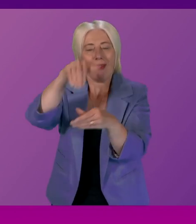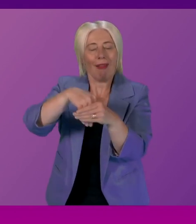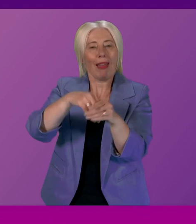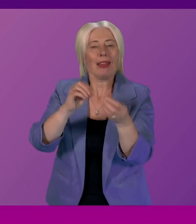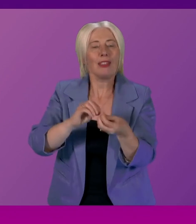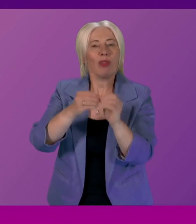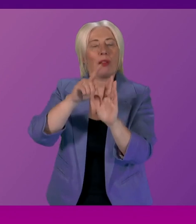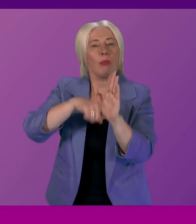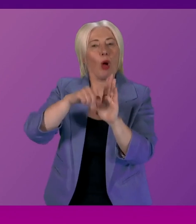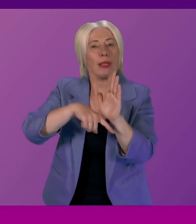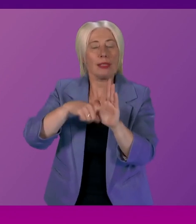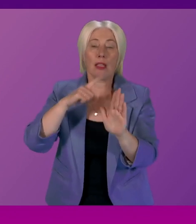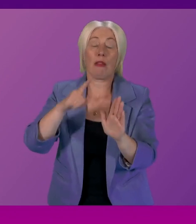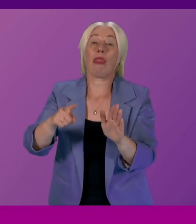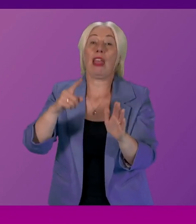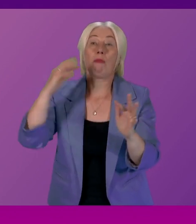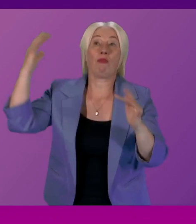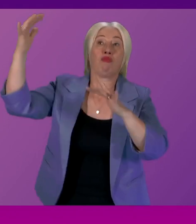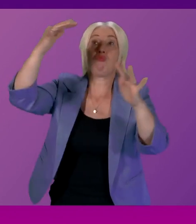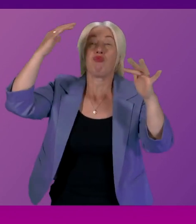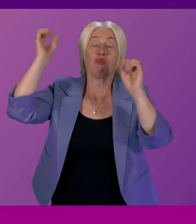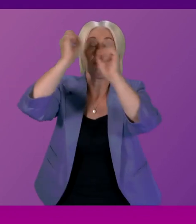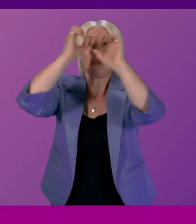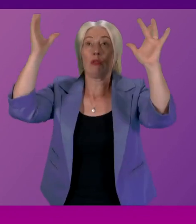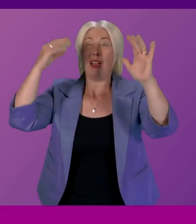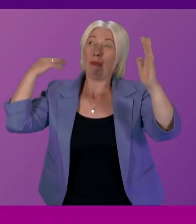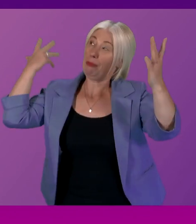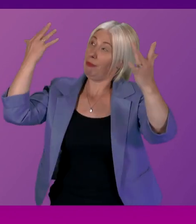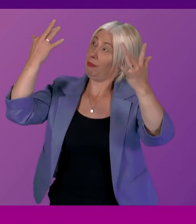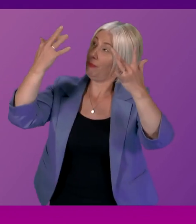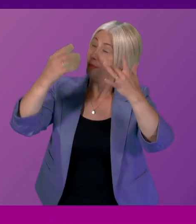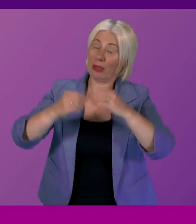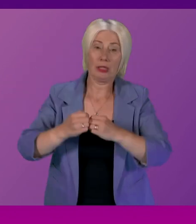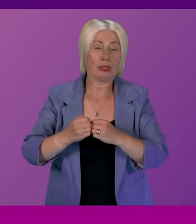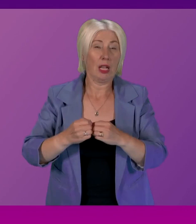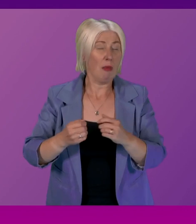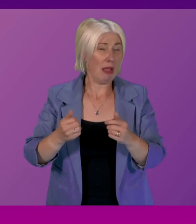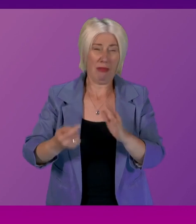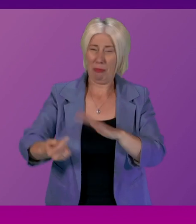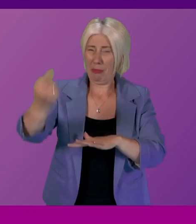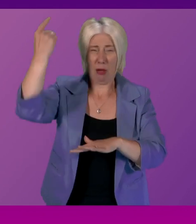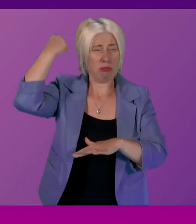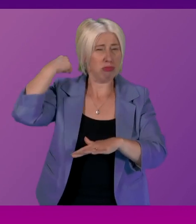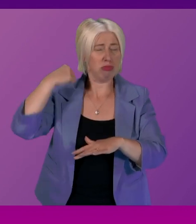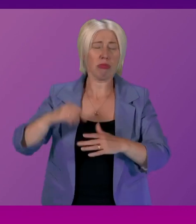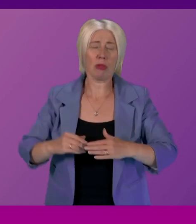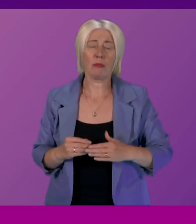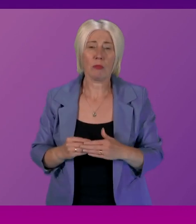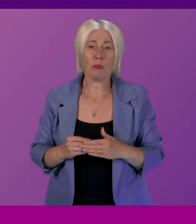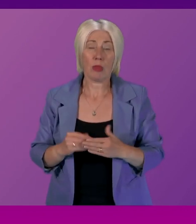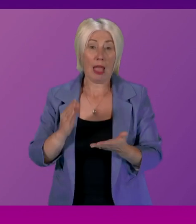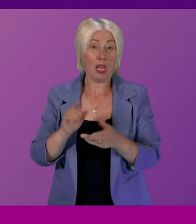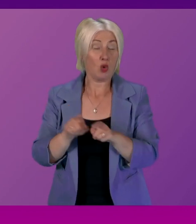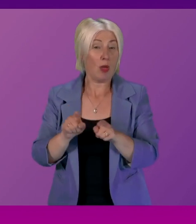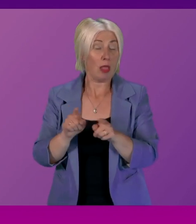is an aspiration and ambition that's been around for a long time almost back to Christy and one that not least most